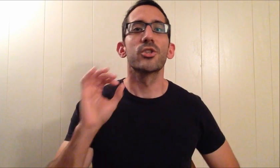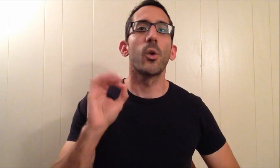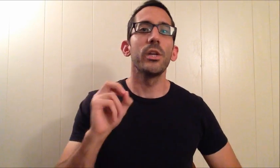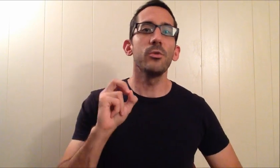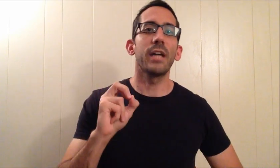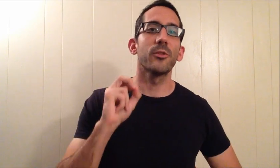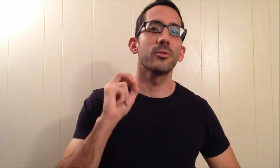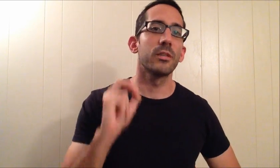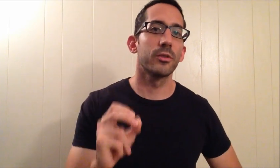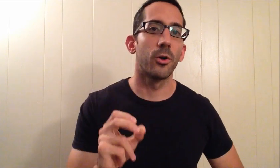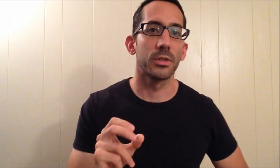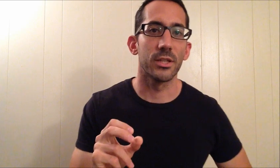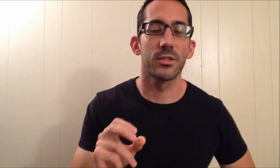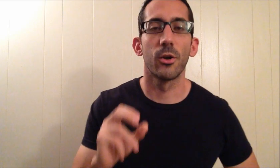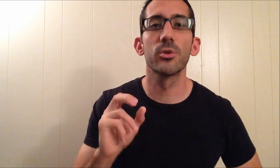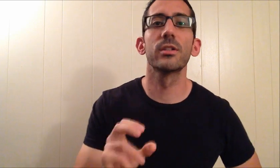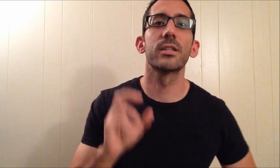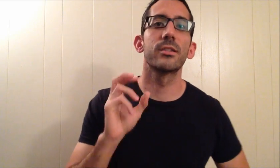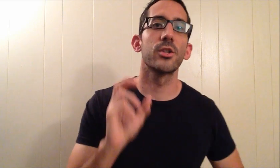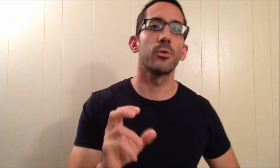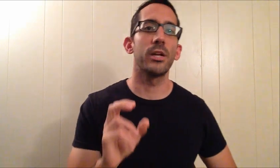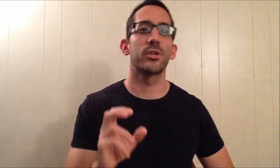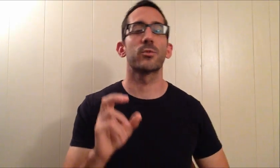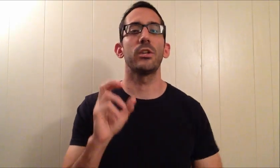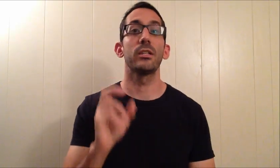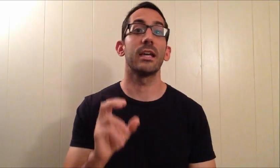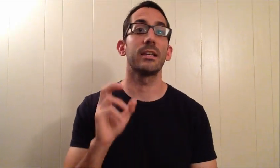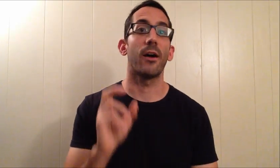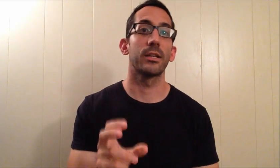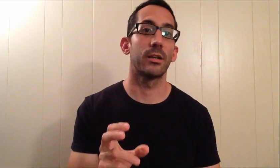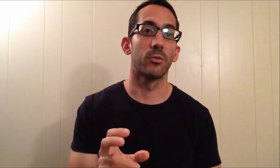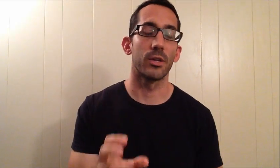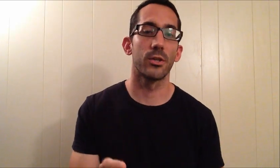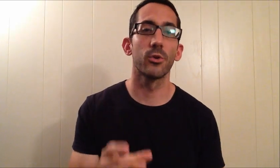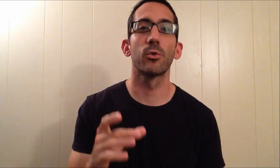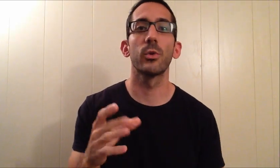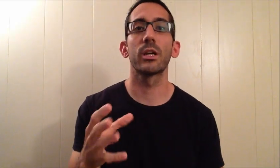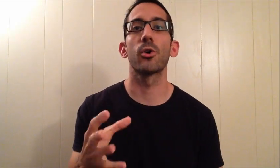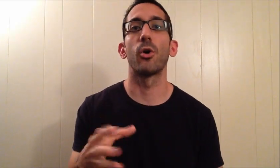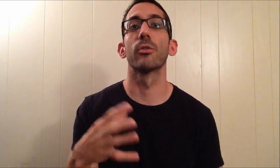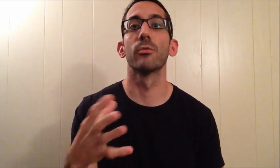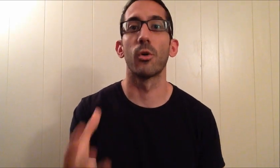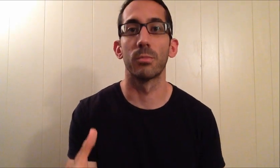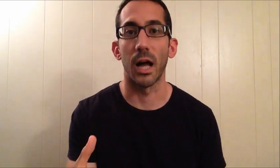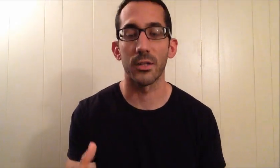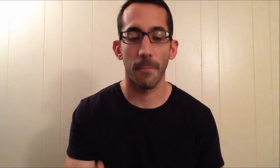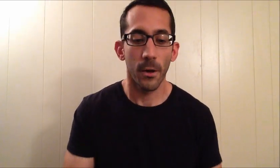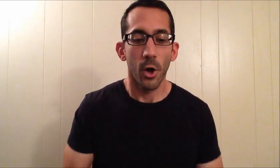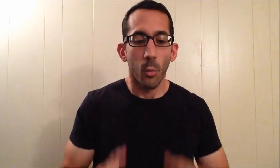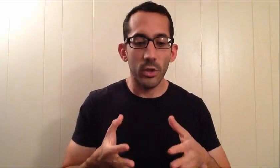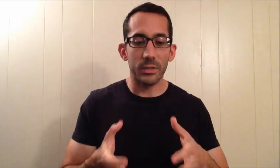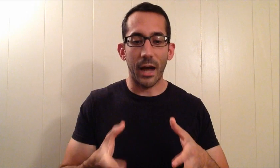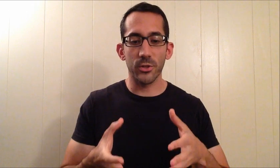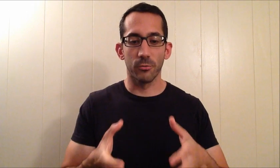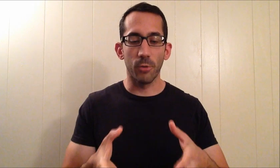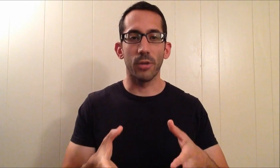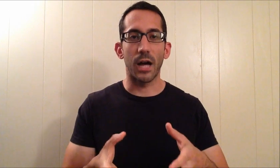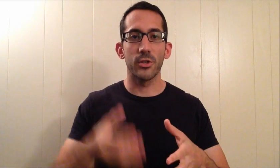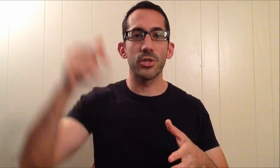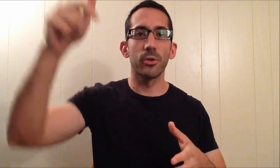So when you encounter difficulties, those are the situations when you take calculated risks. Those are what we can call the roadblocks. When you encounter the roadblocks, you